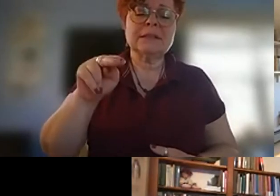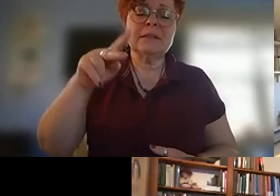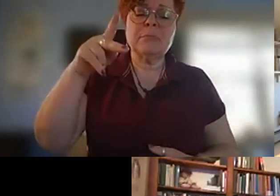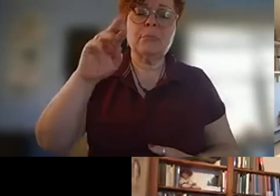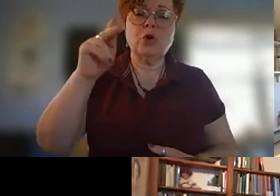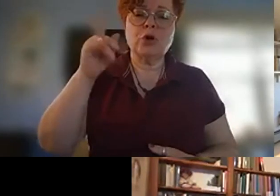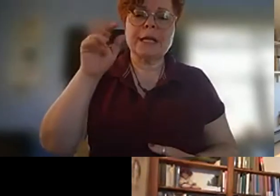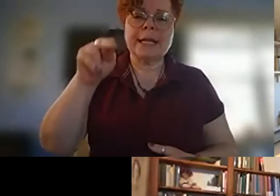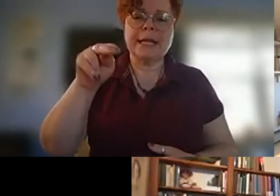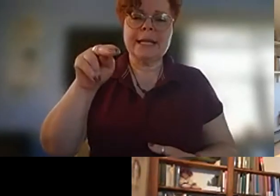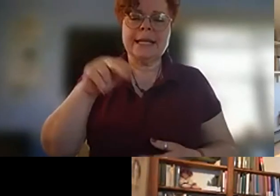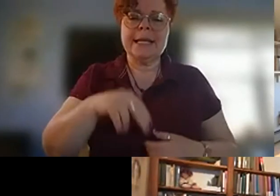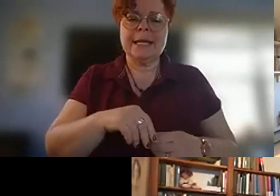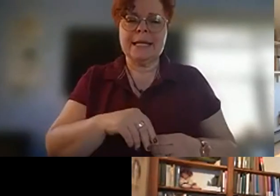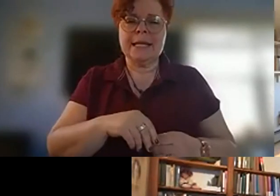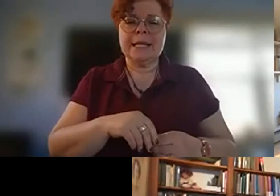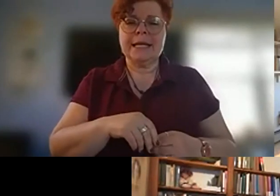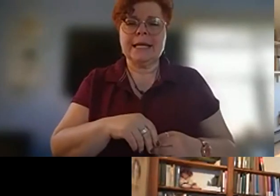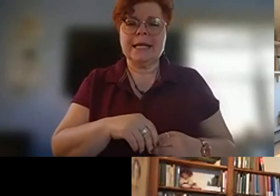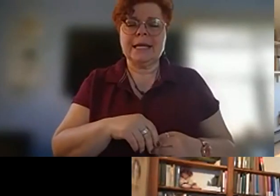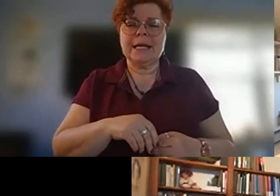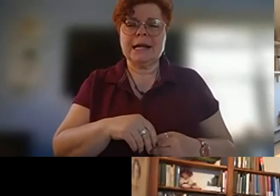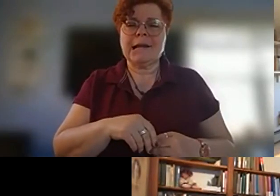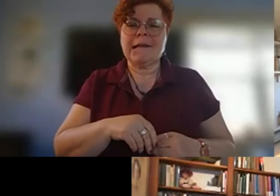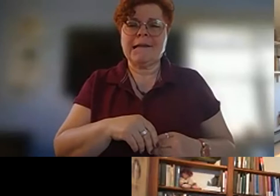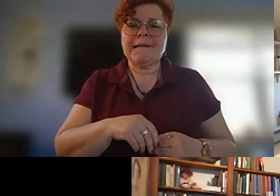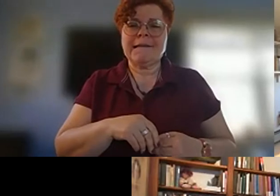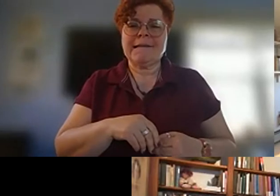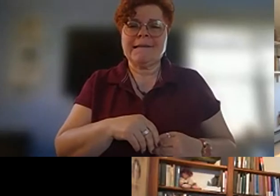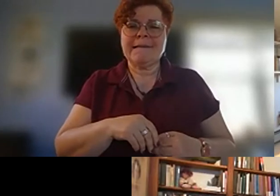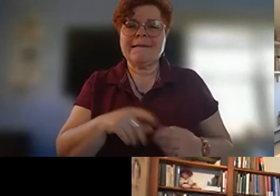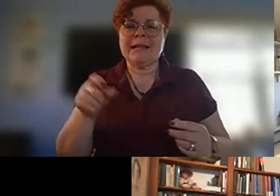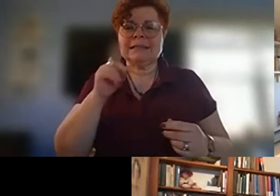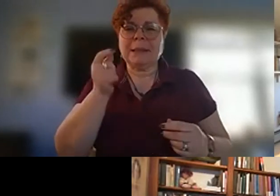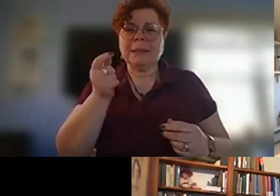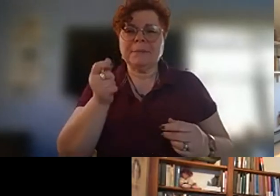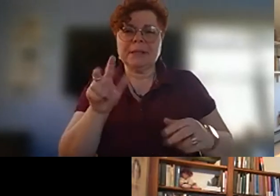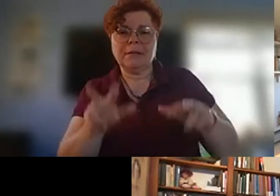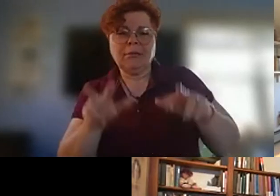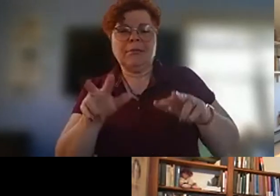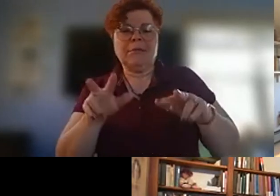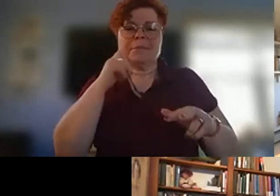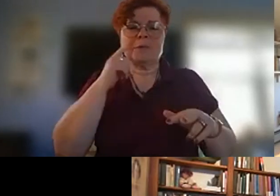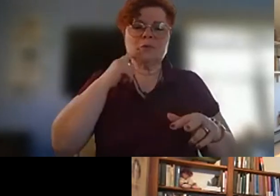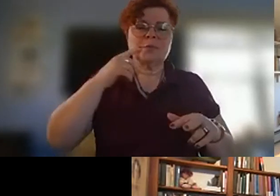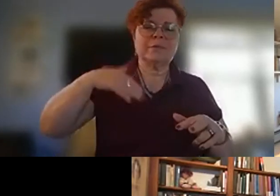sorry to uh this is a little bit clunky here because we haven't done this before